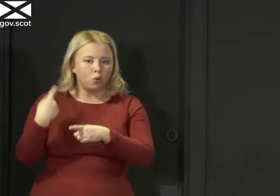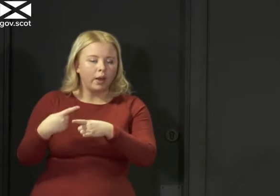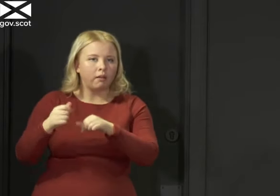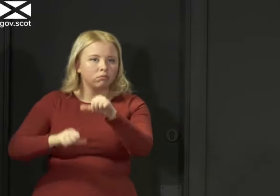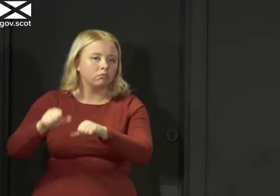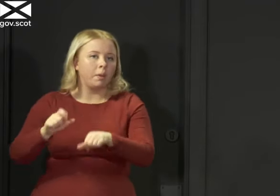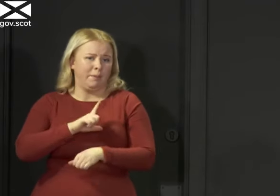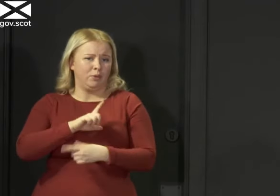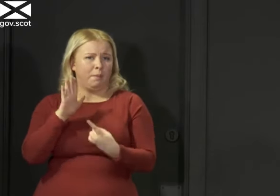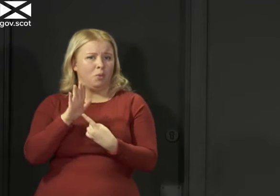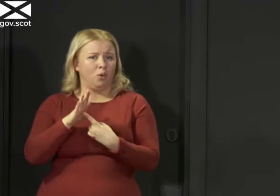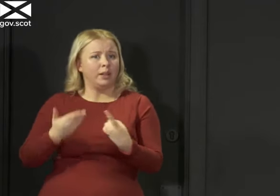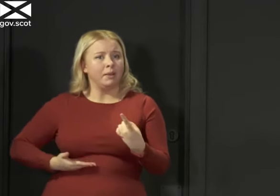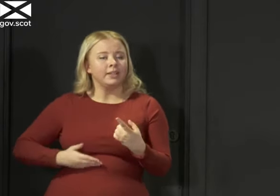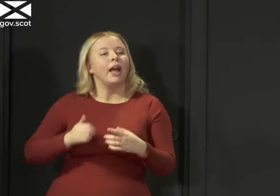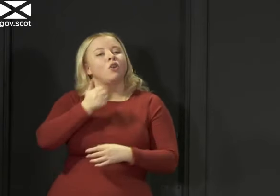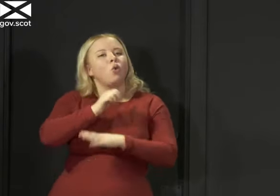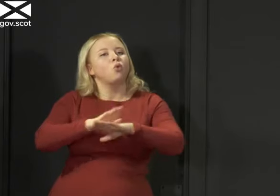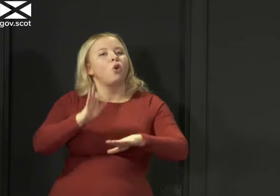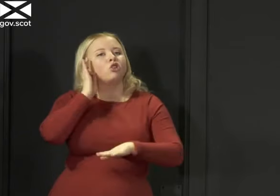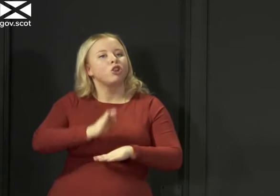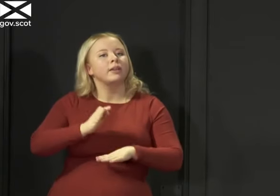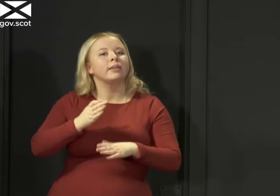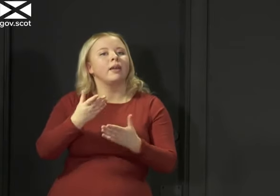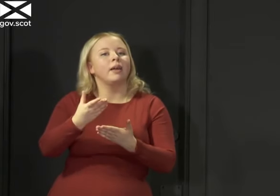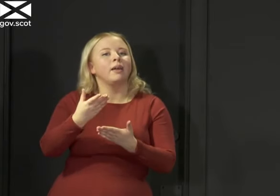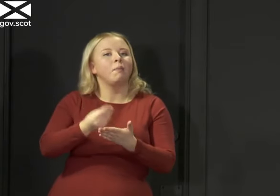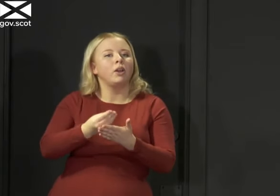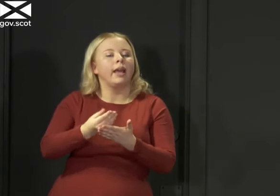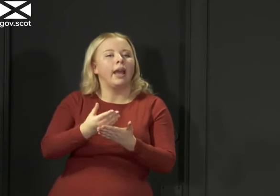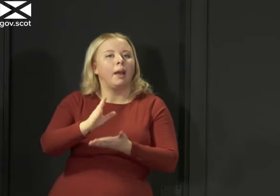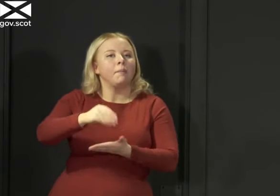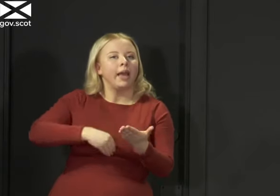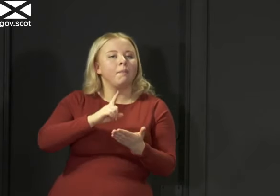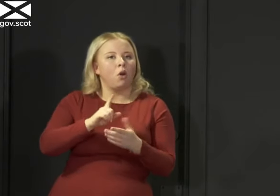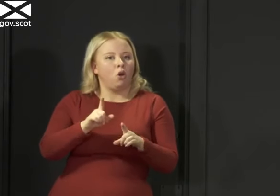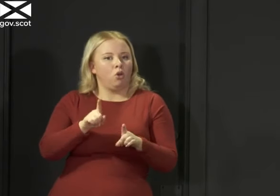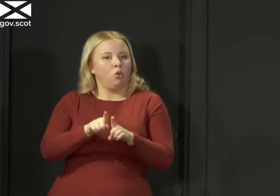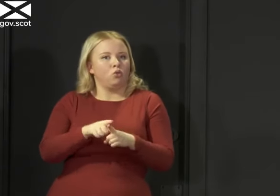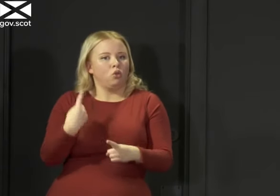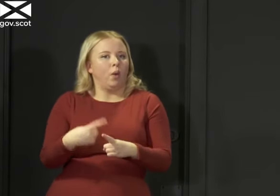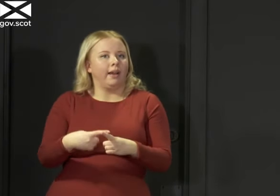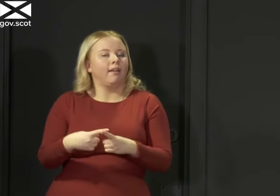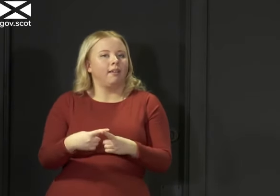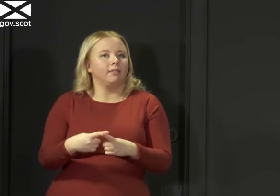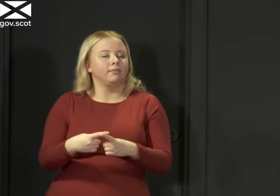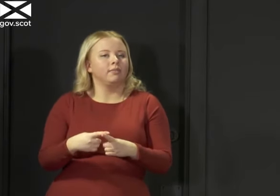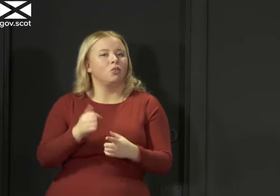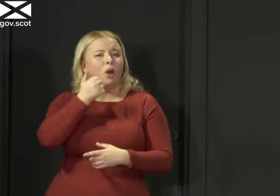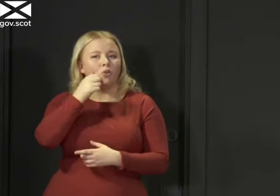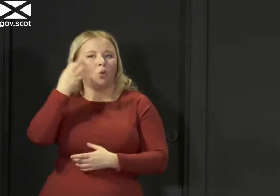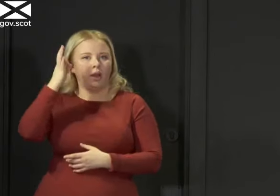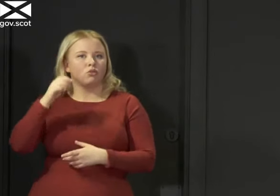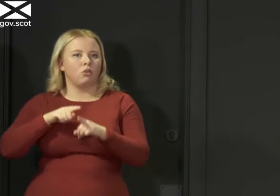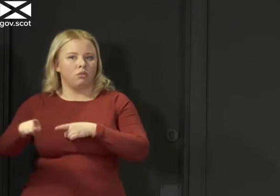to businesses. I know not just that they get the money, but they get the money in as short a timescale as possible. So I know local authorities are